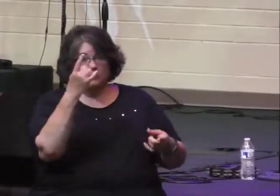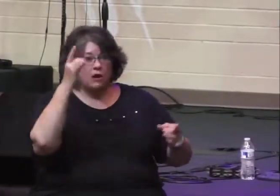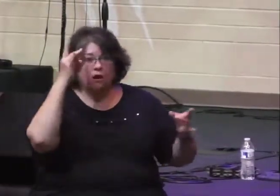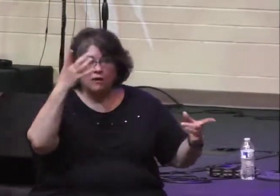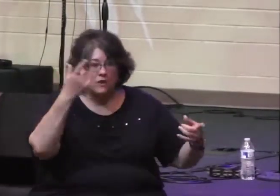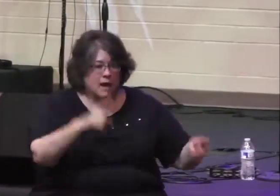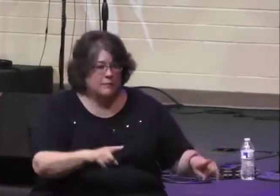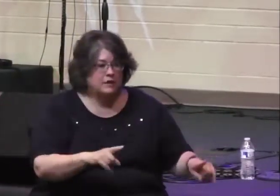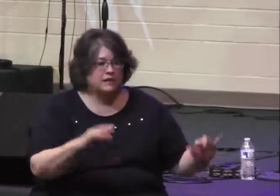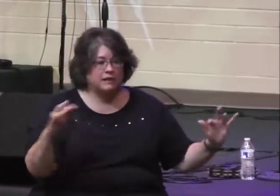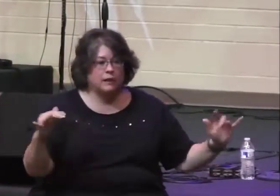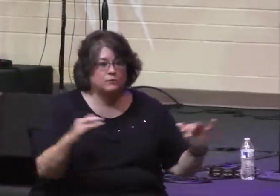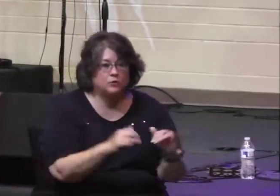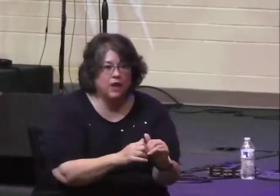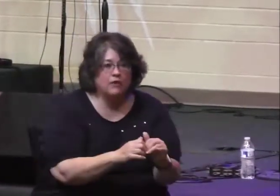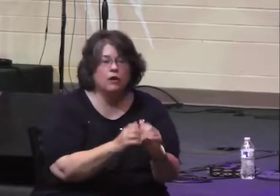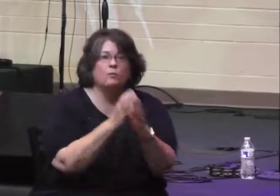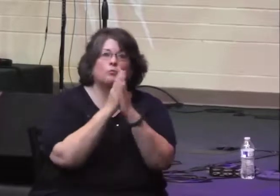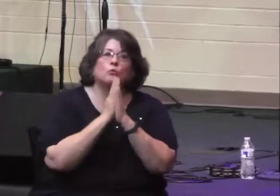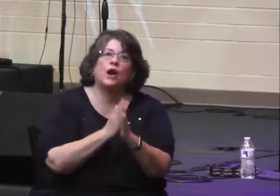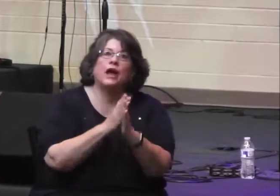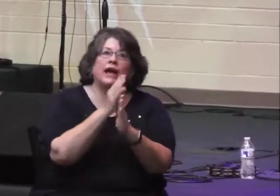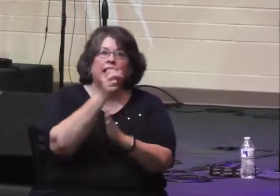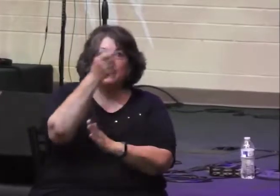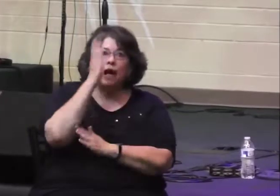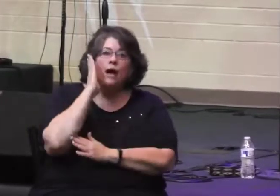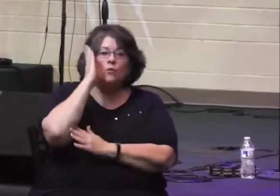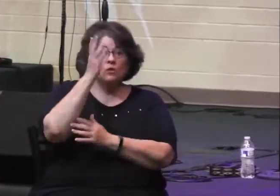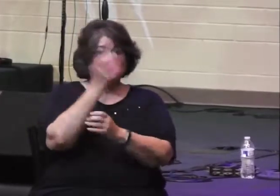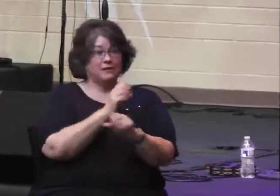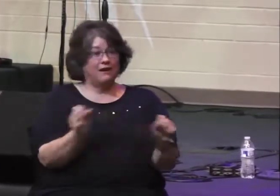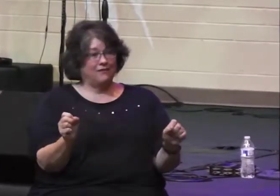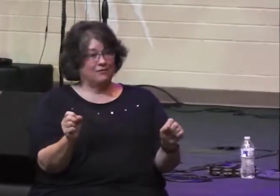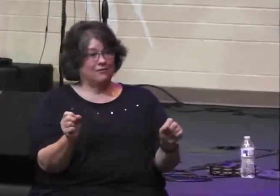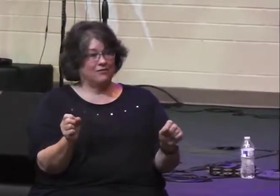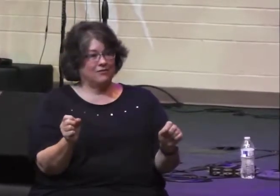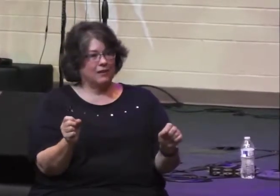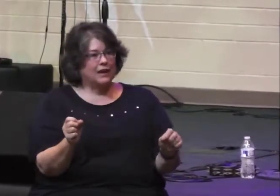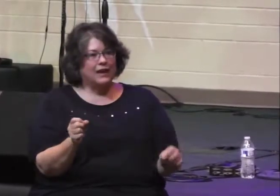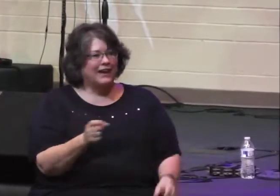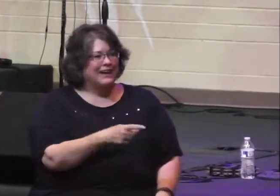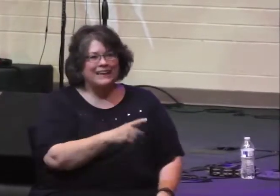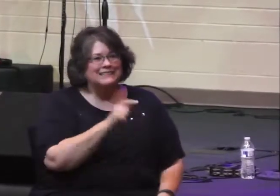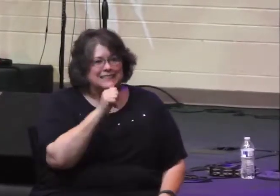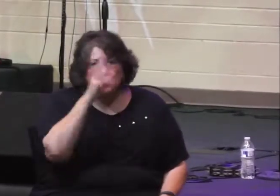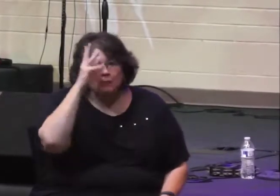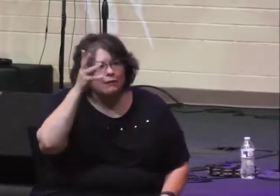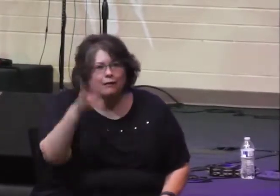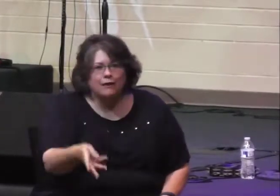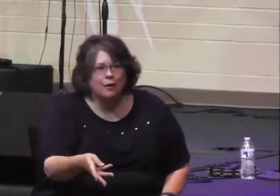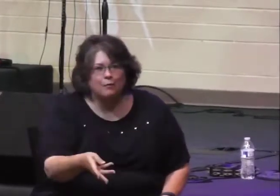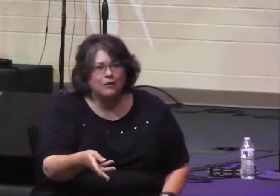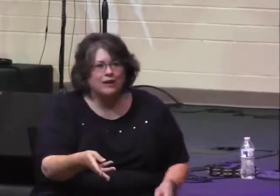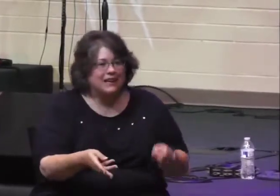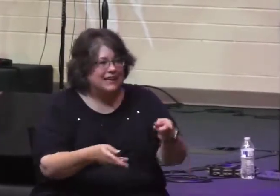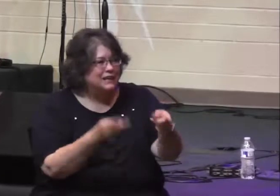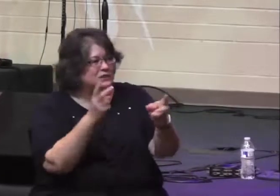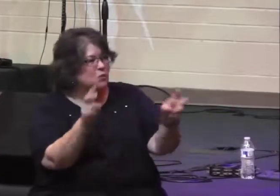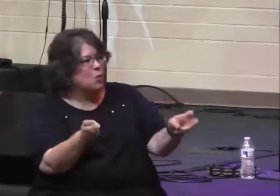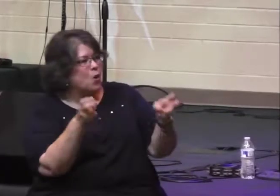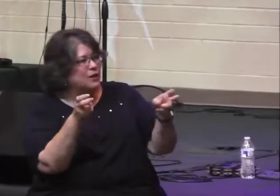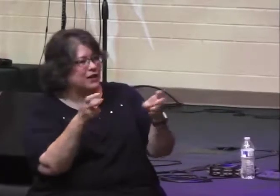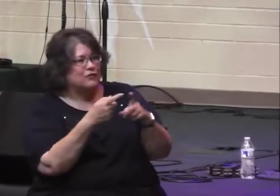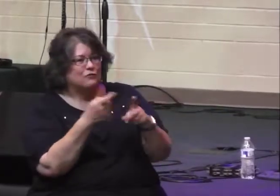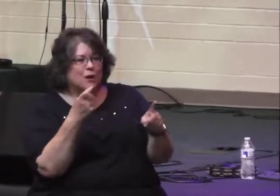they came together, if they prayed to their God, that he would hear and that he would save them? He's not making this up on the spot. He's